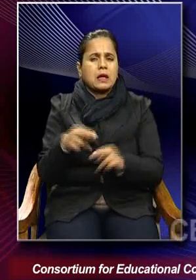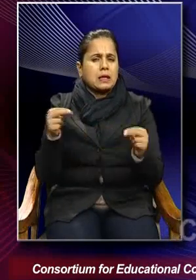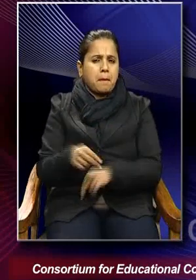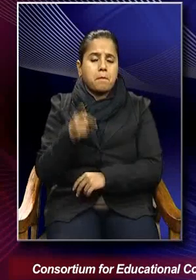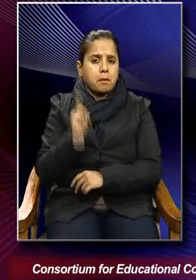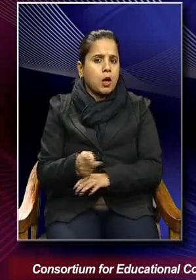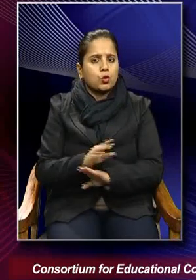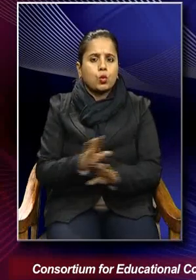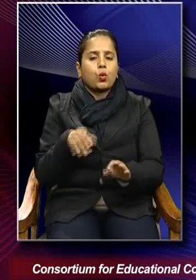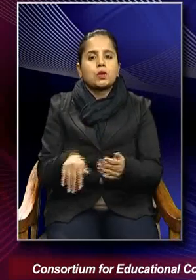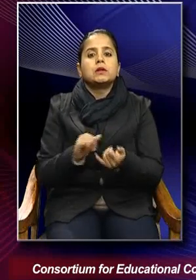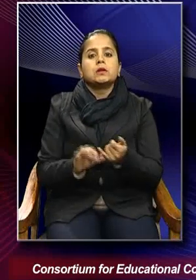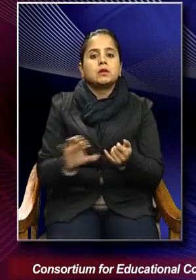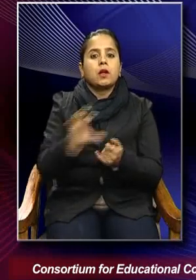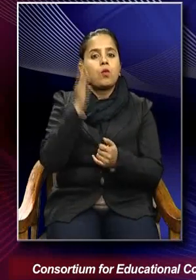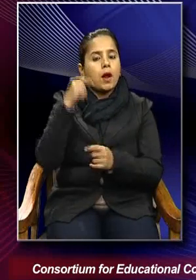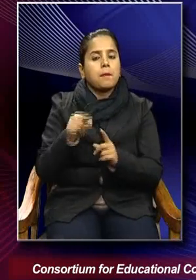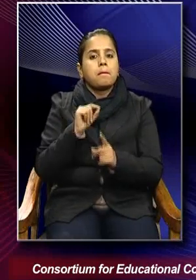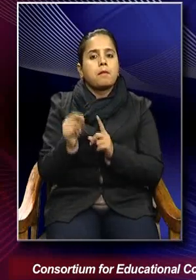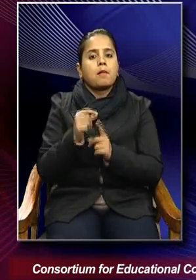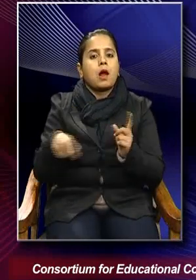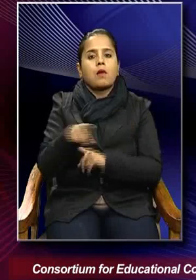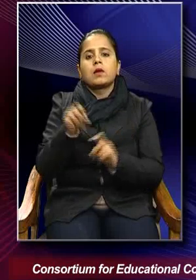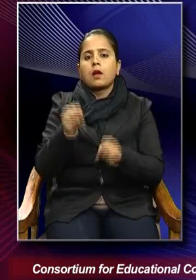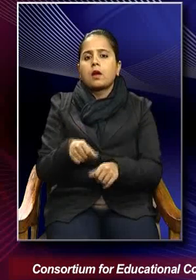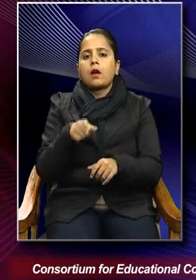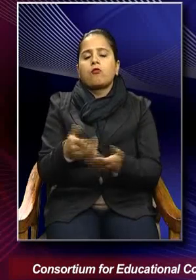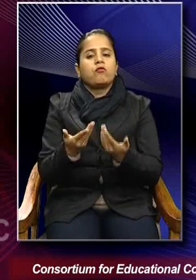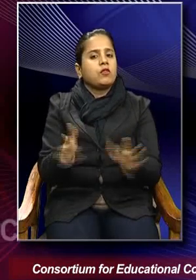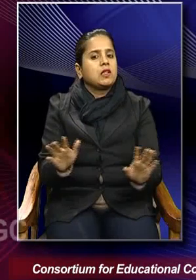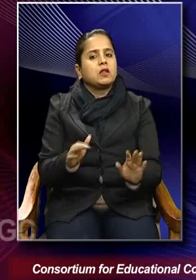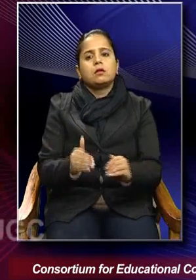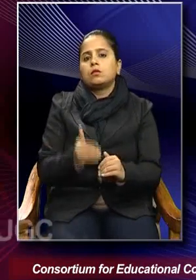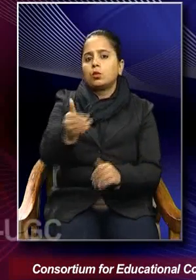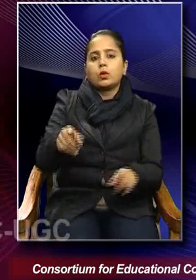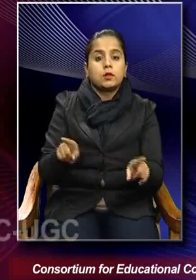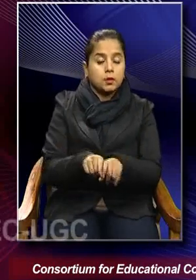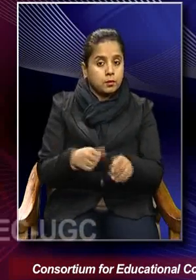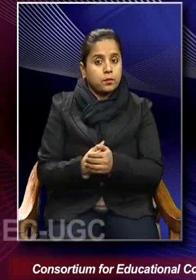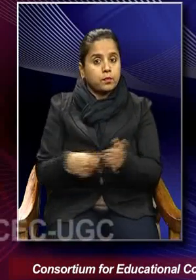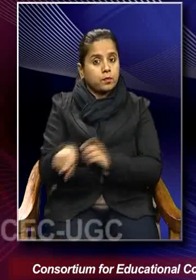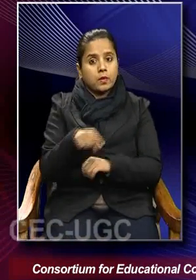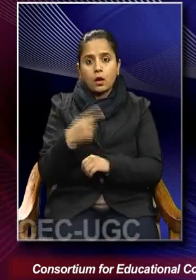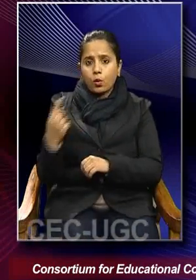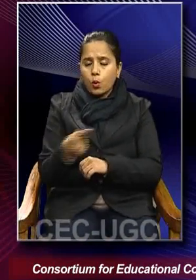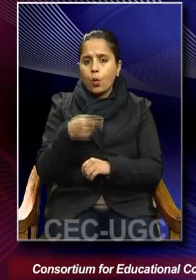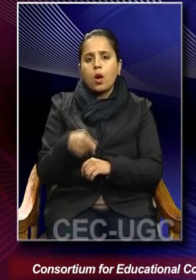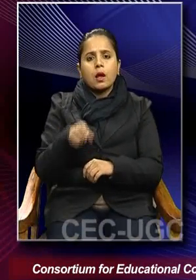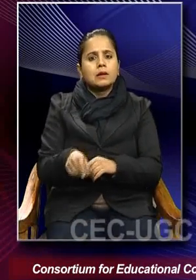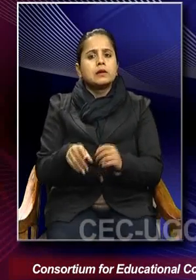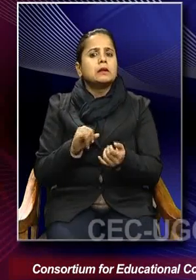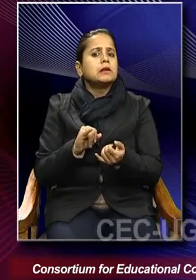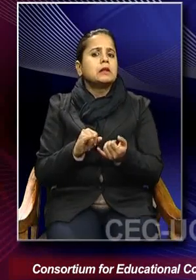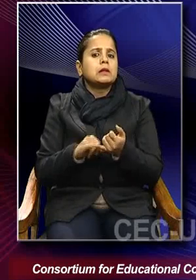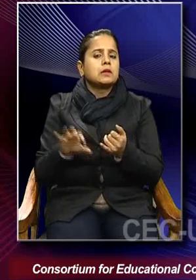of the state, because private property would have been done away with, and so forth. So, it would be stateless society, and